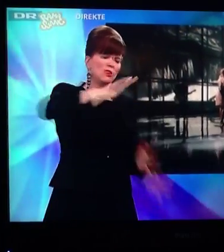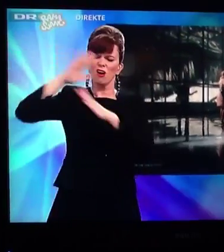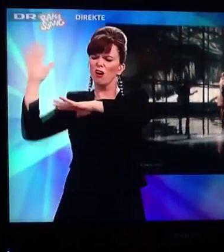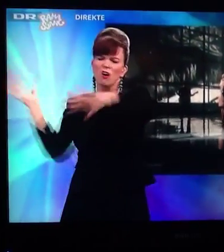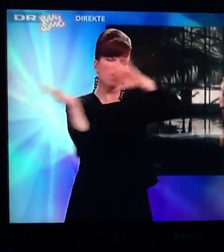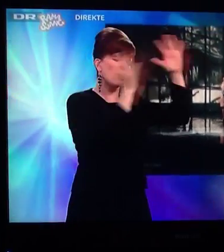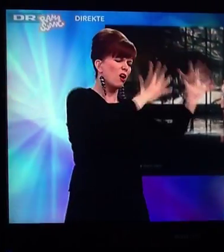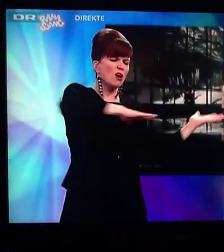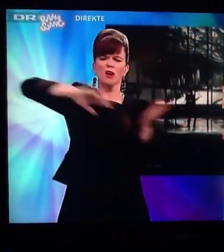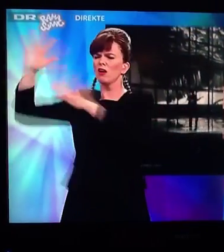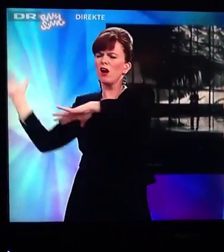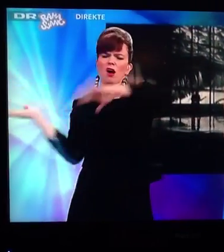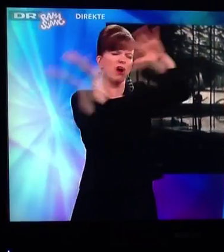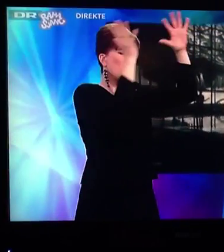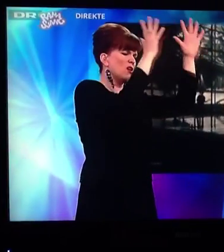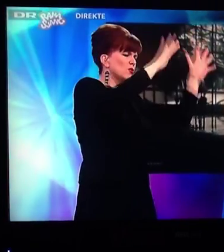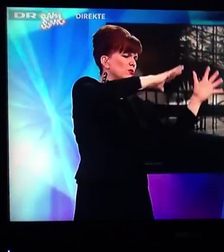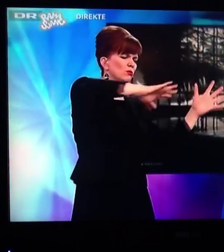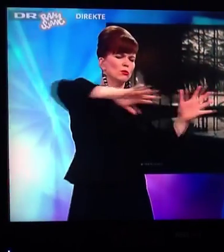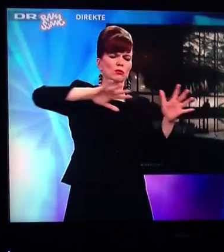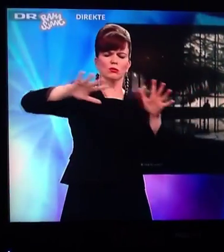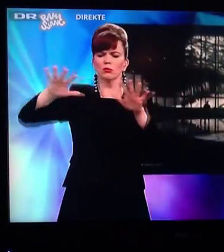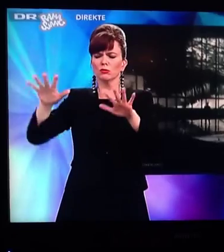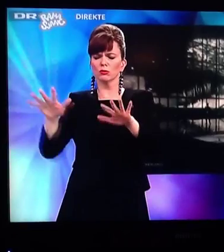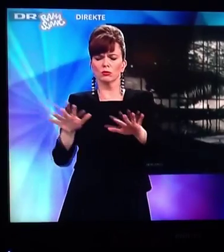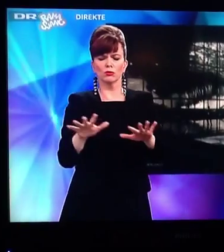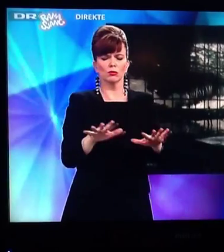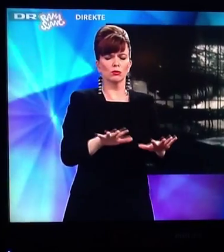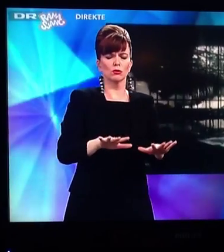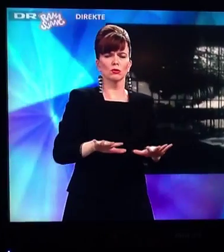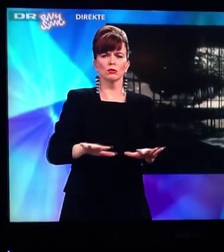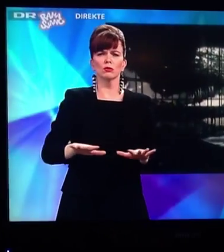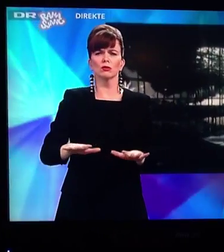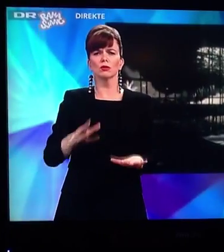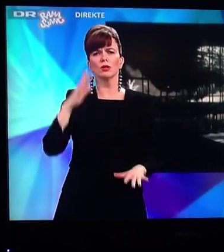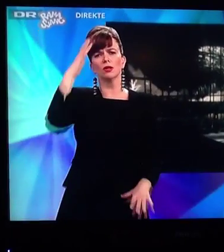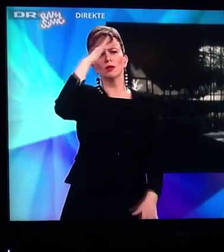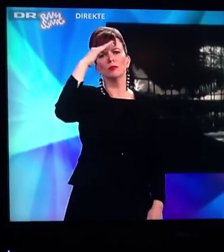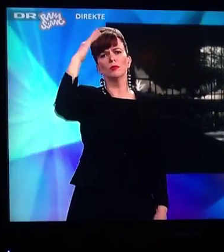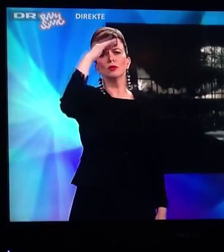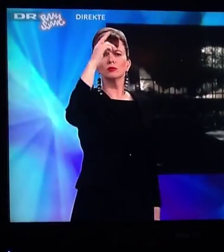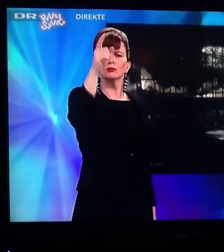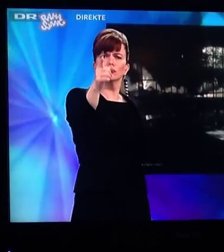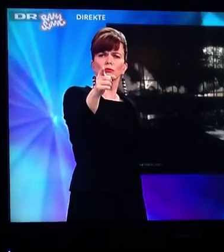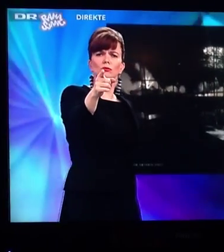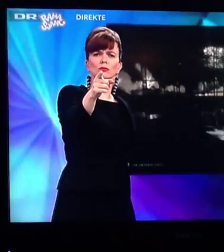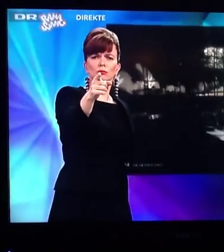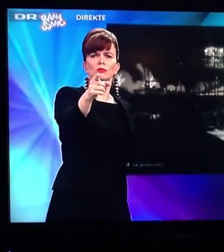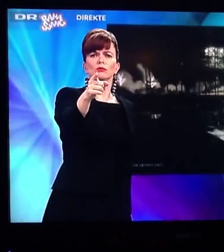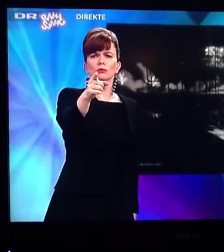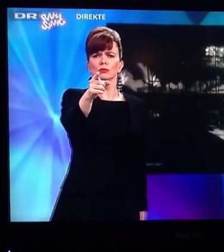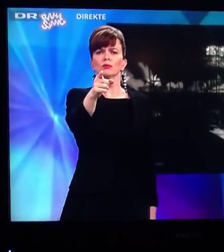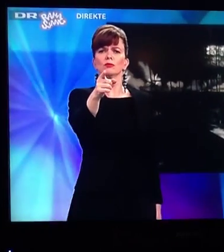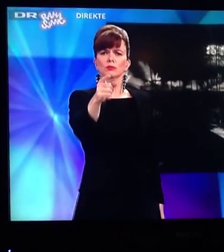thinking about you. New, here in the corners, too soon,